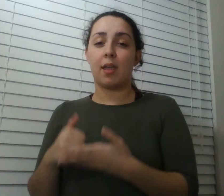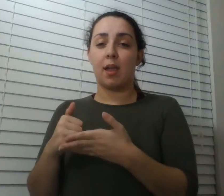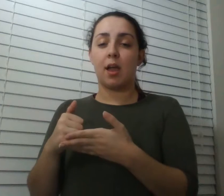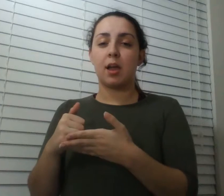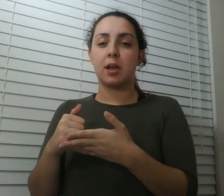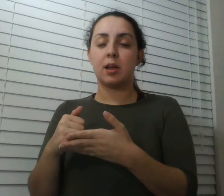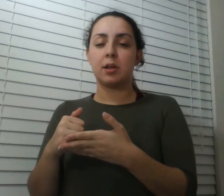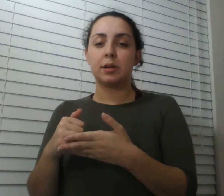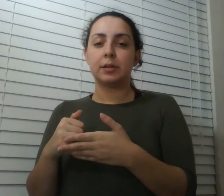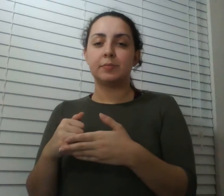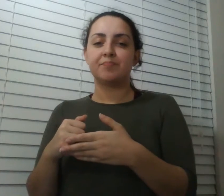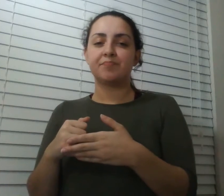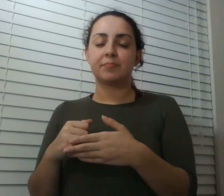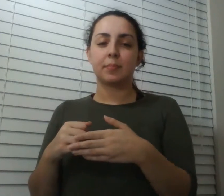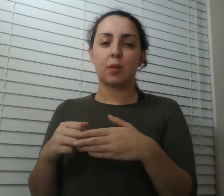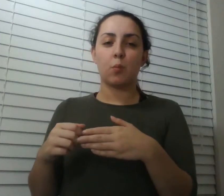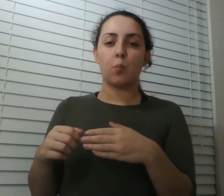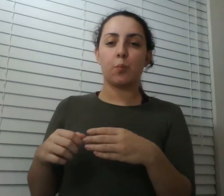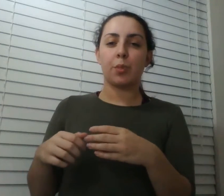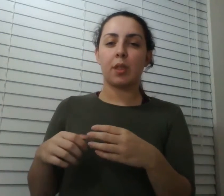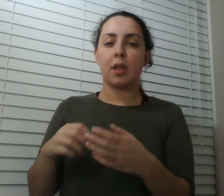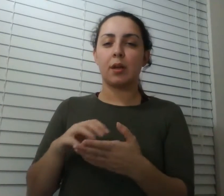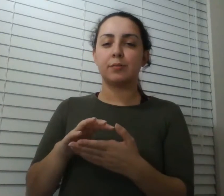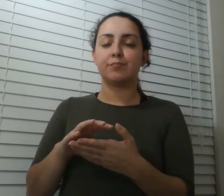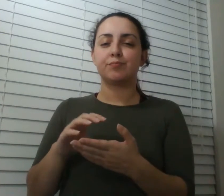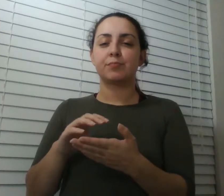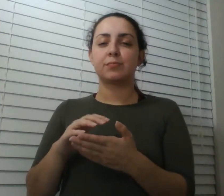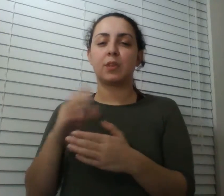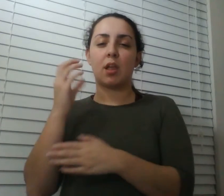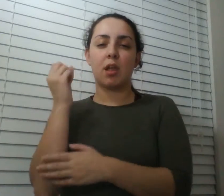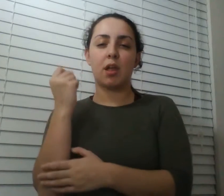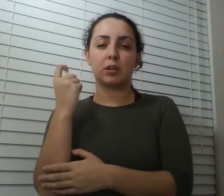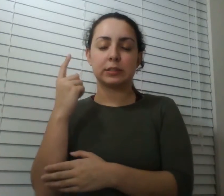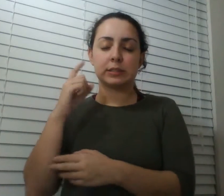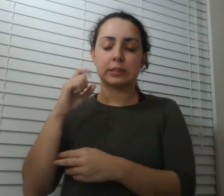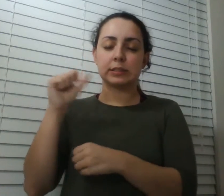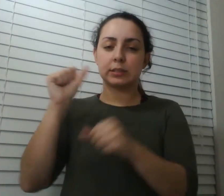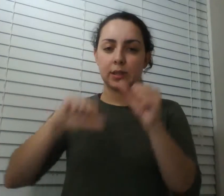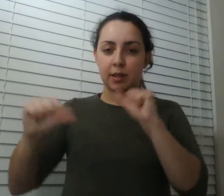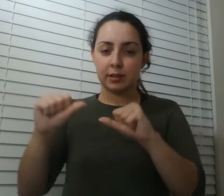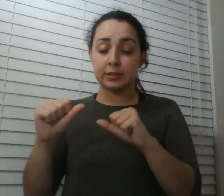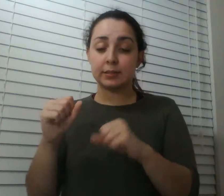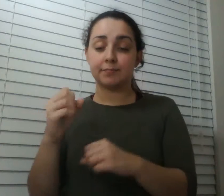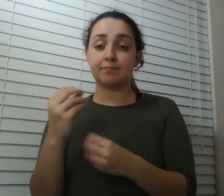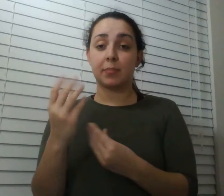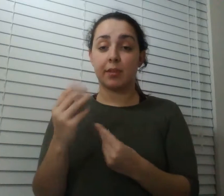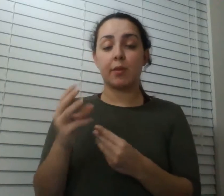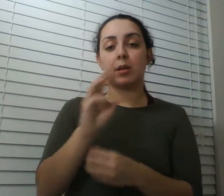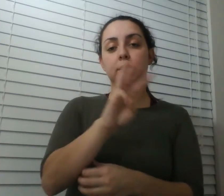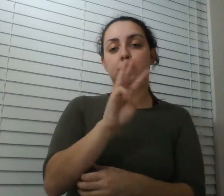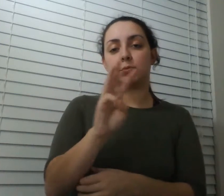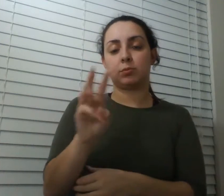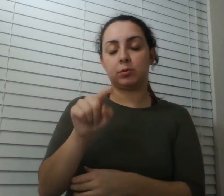modern world more information about sloan at www.sloan.org mahalo